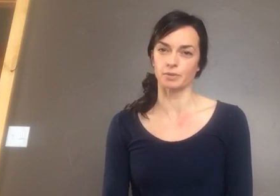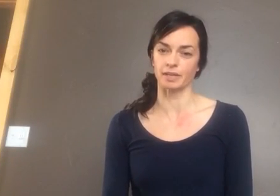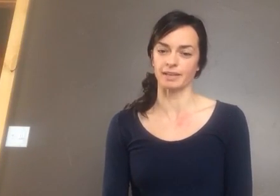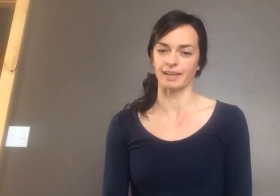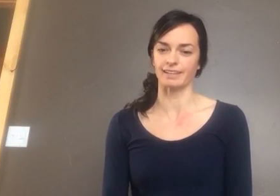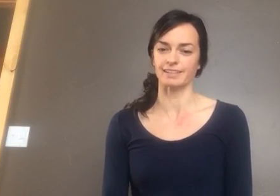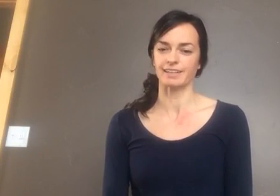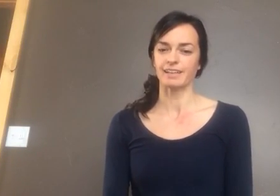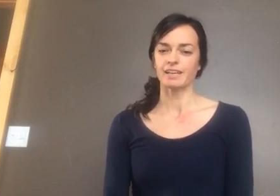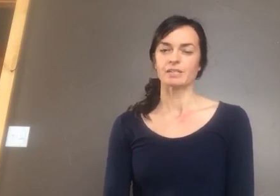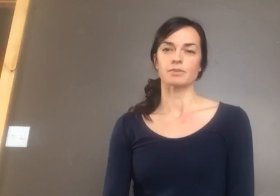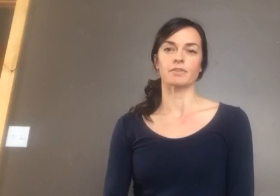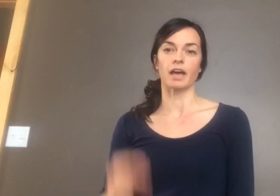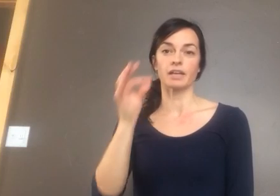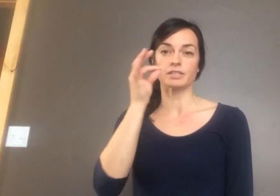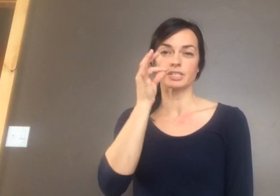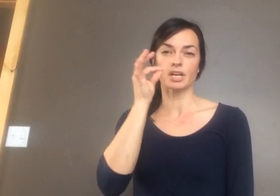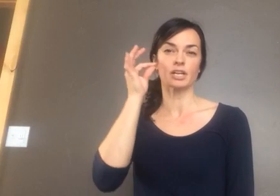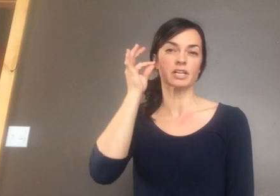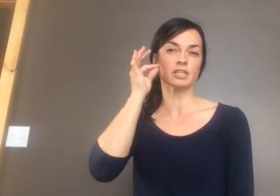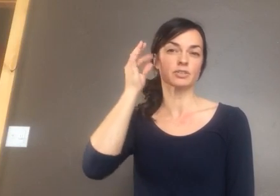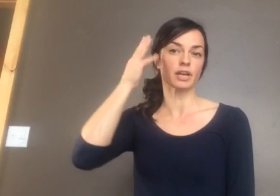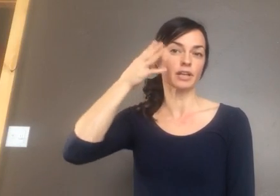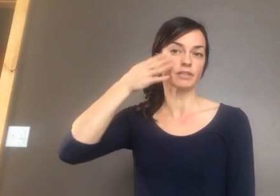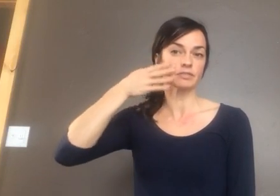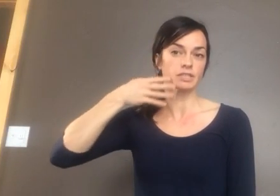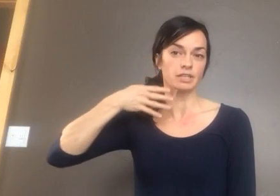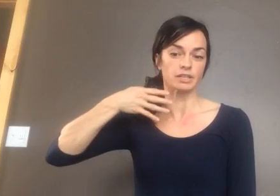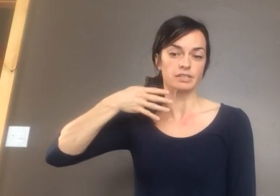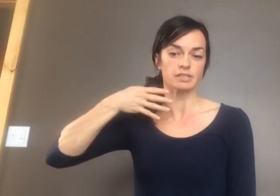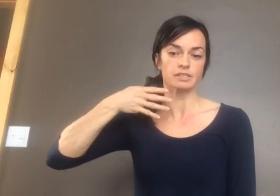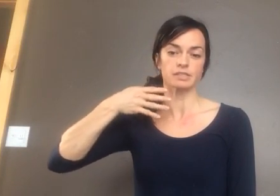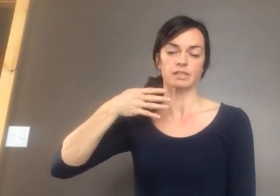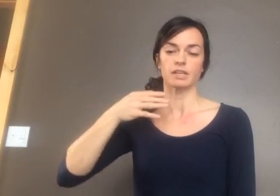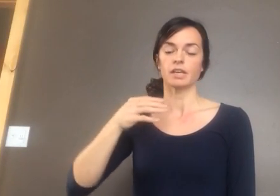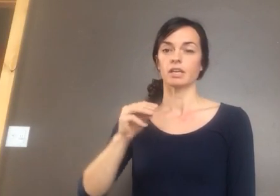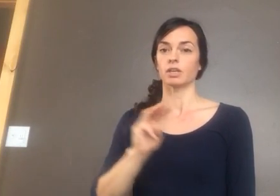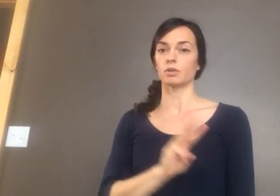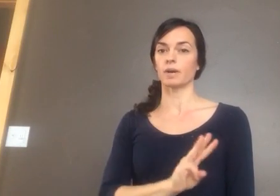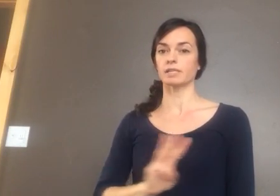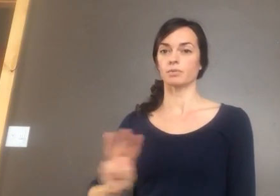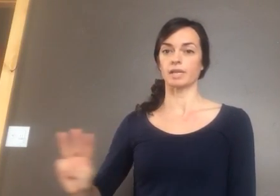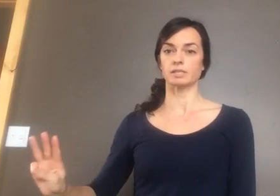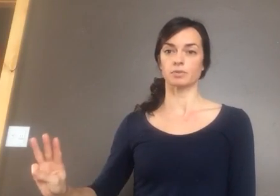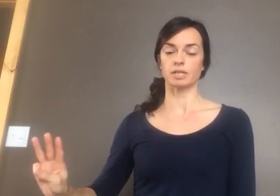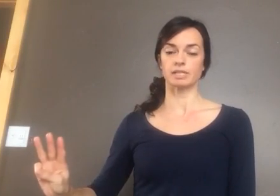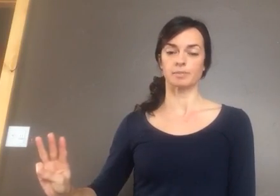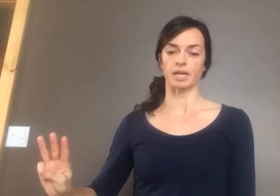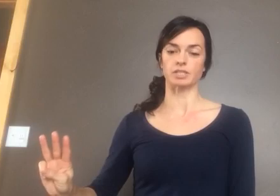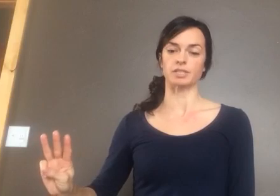quickly again. So we've got Cherokee Trail of Tears. U.S. westward expansion.